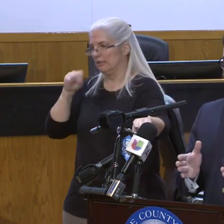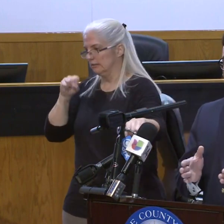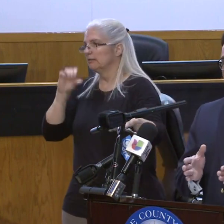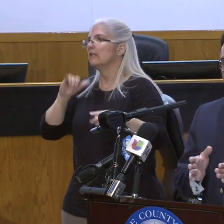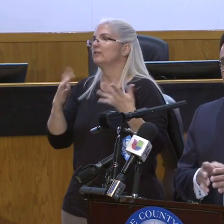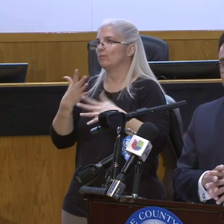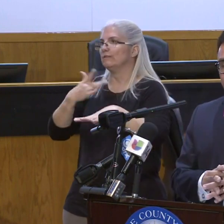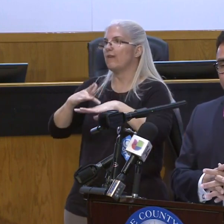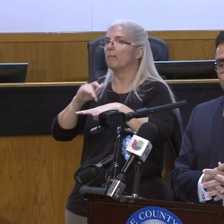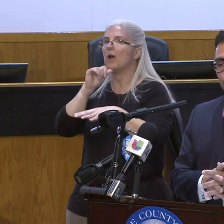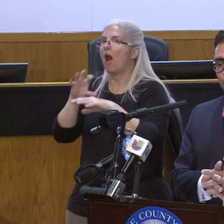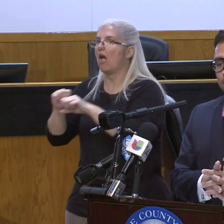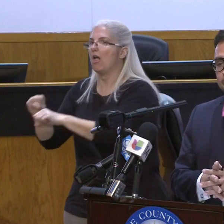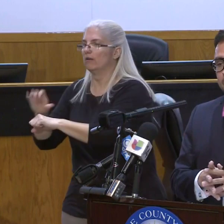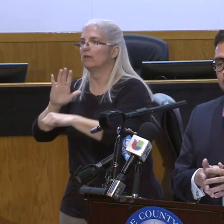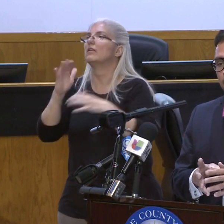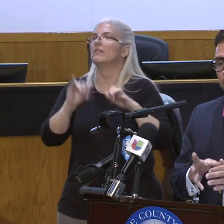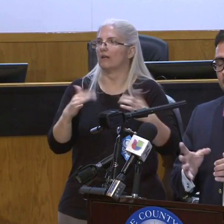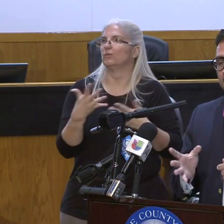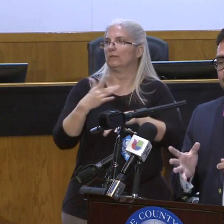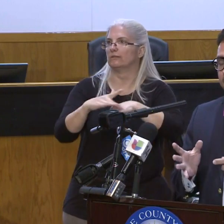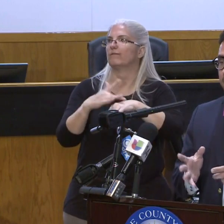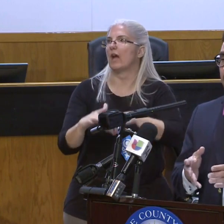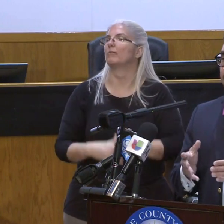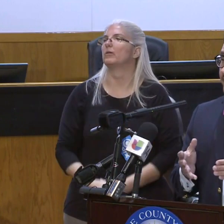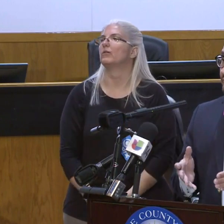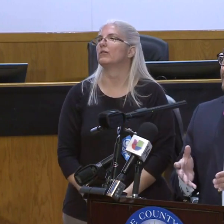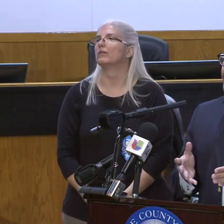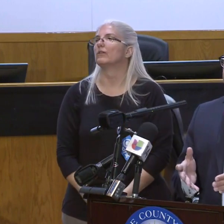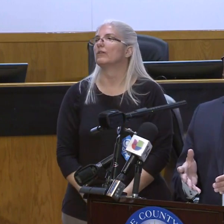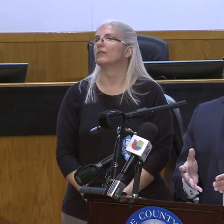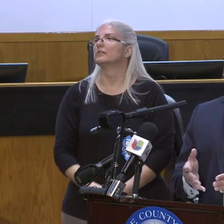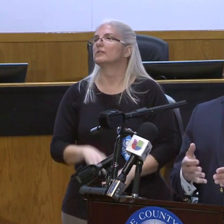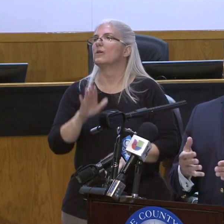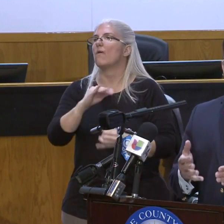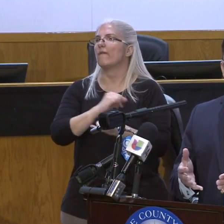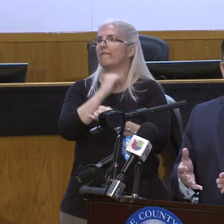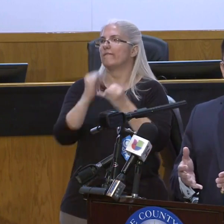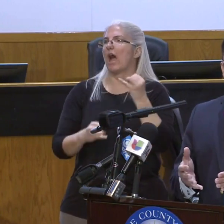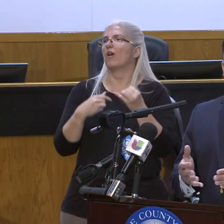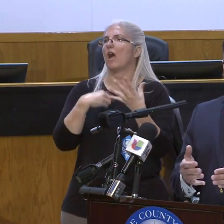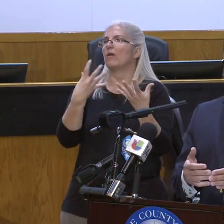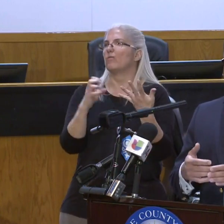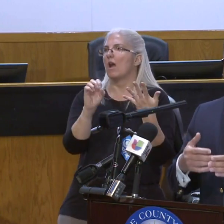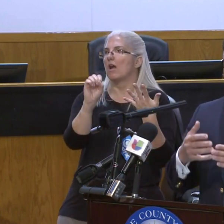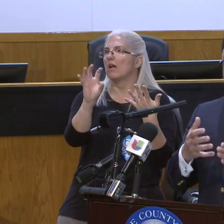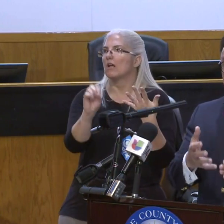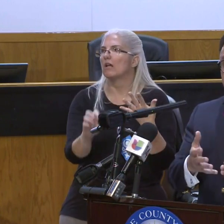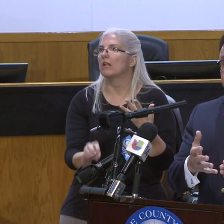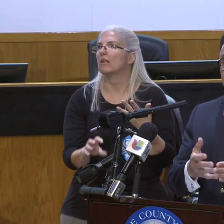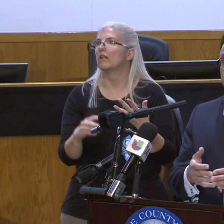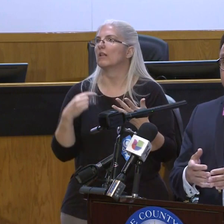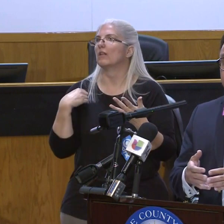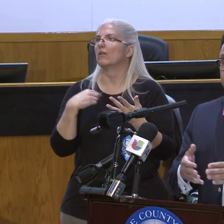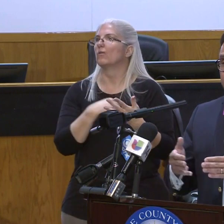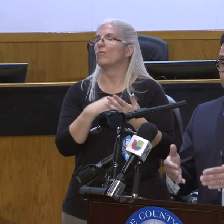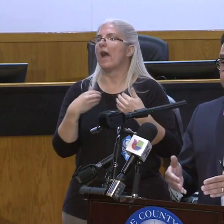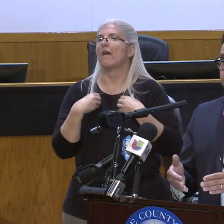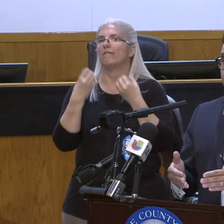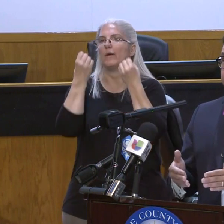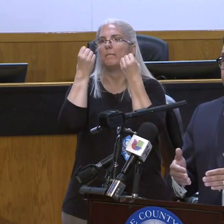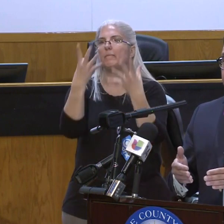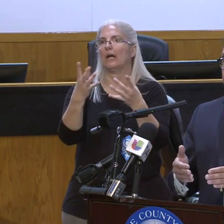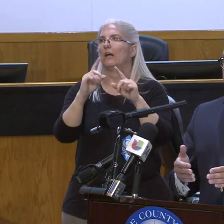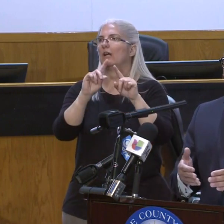Just as a final point, we have many monolingual speakers in the county and there is an opportunity